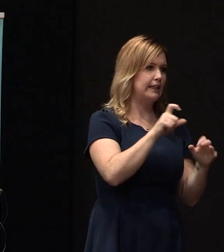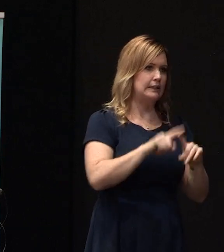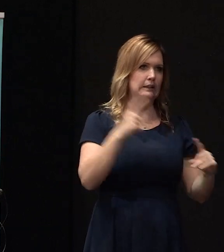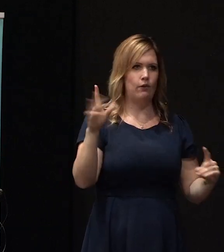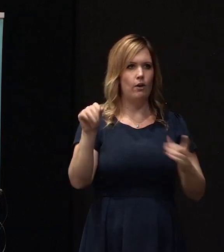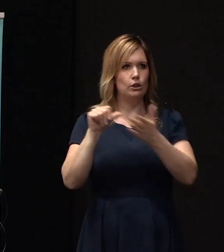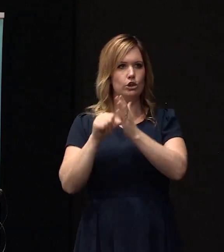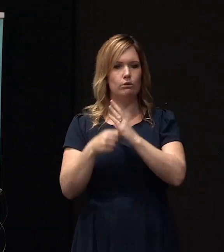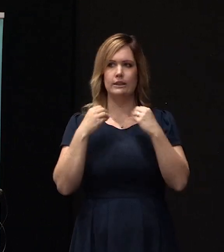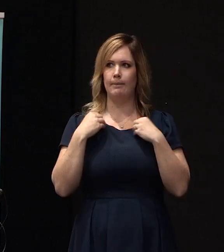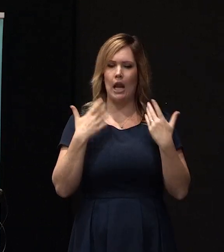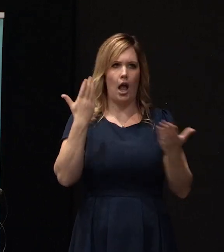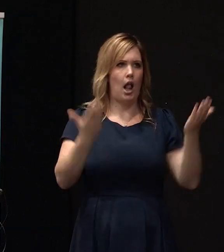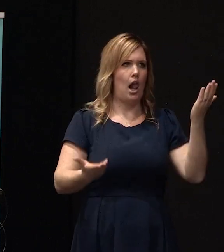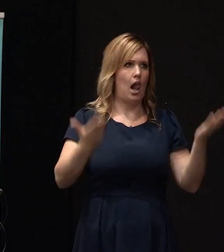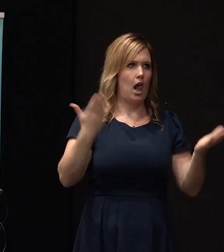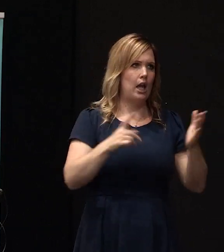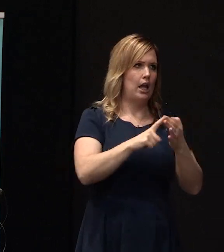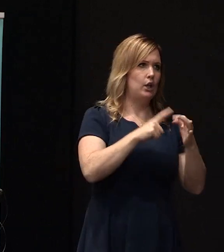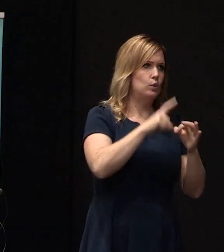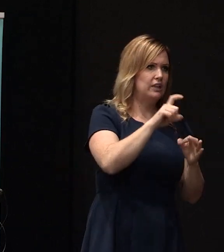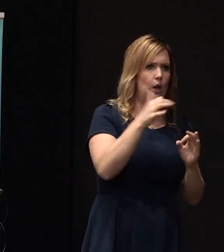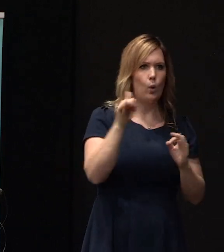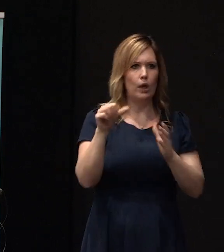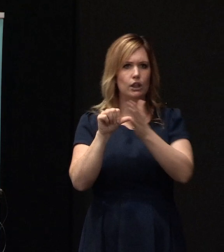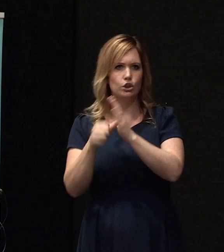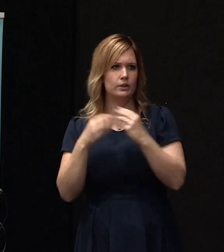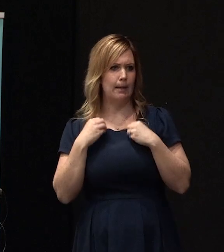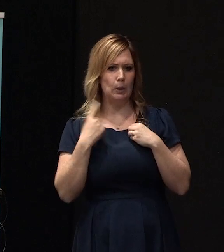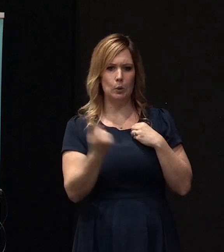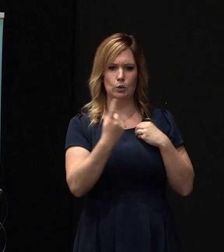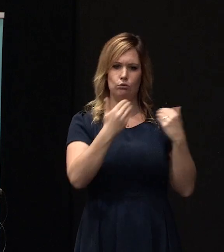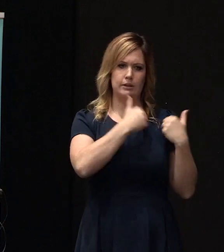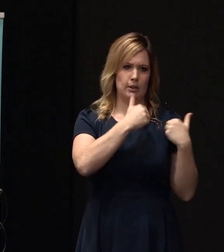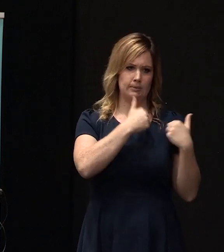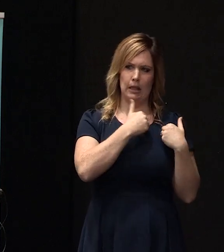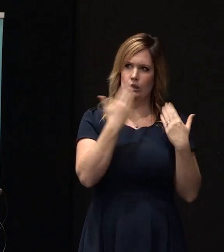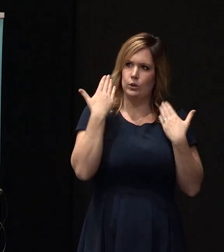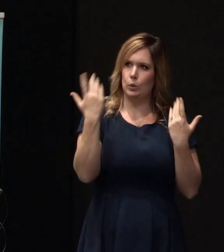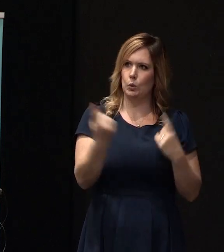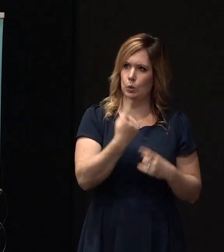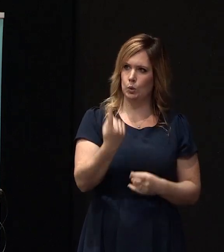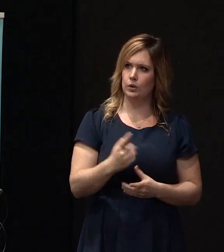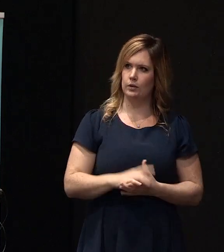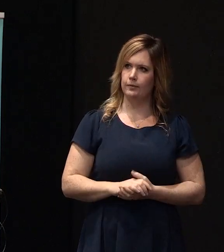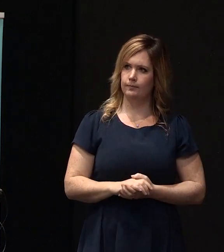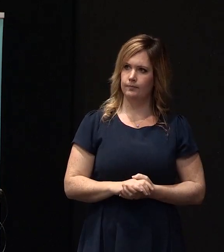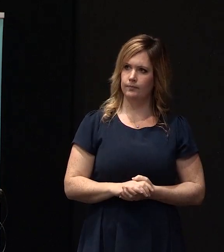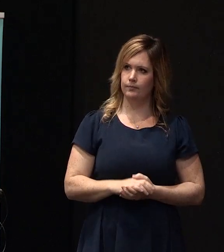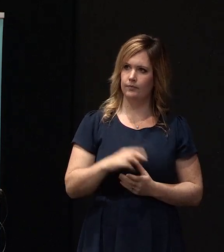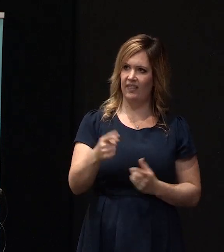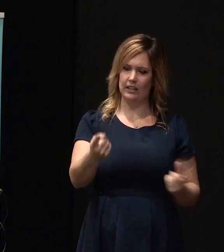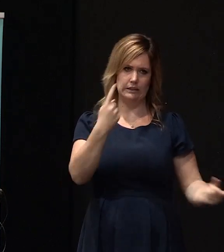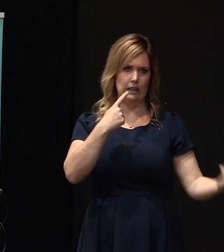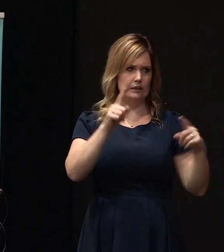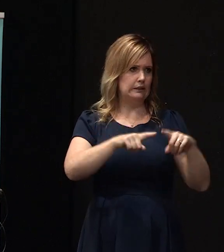Now, I'm at the limbo, you know, who's going to do, you know, either insurance or the UQC. And they are telling me,